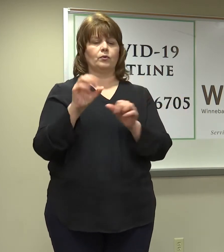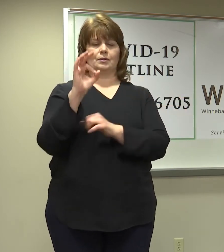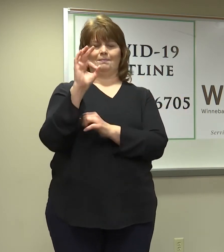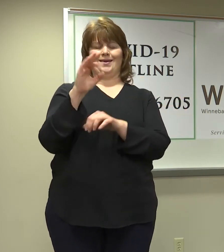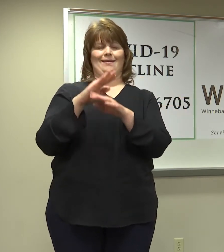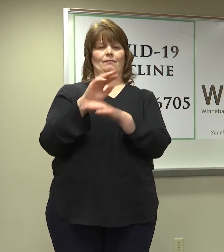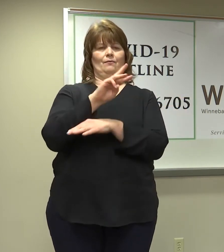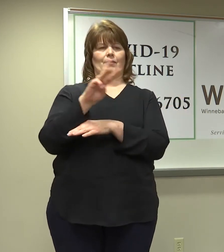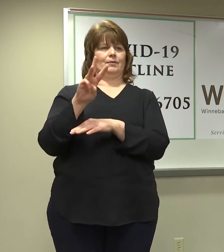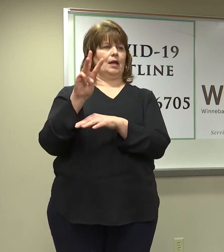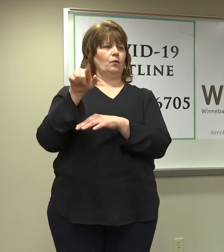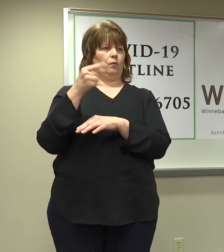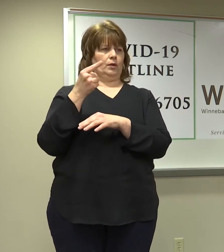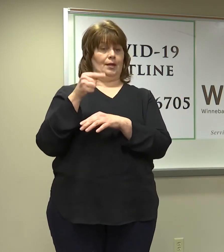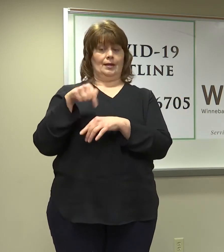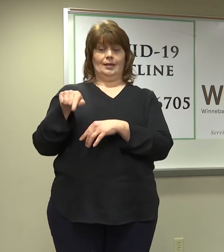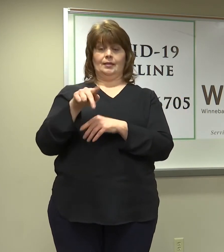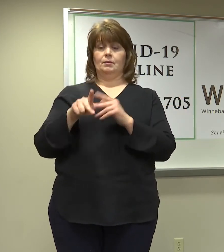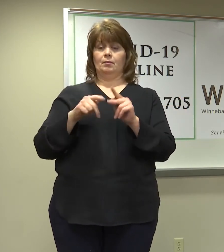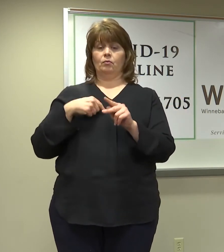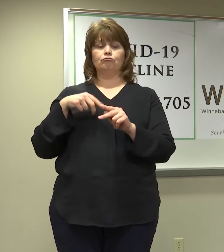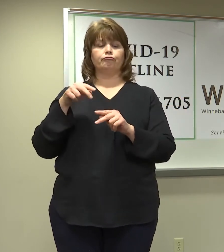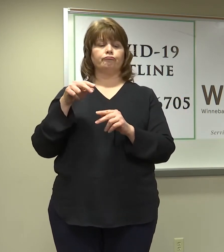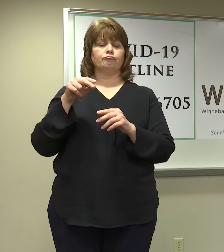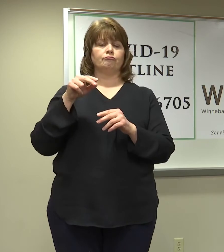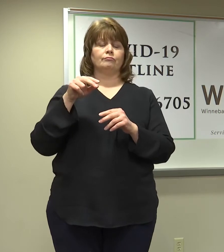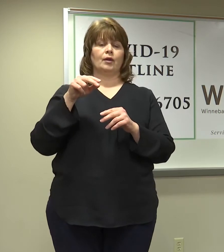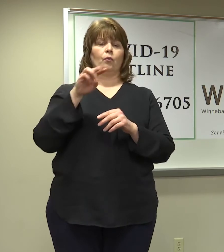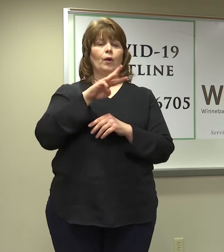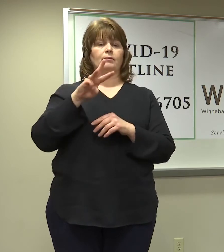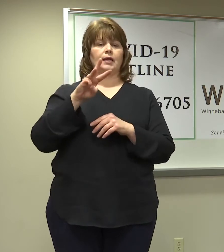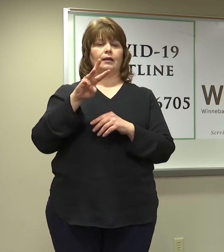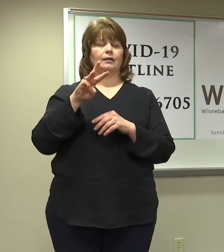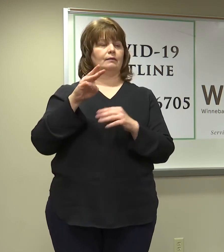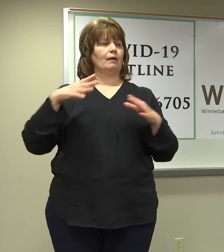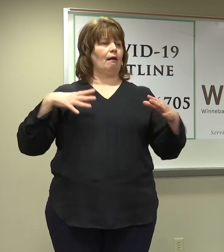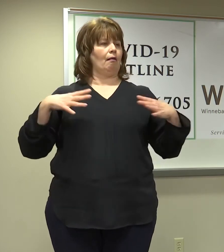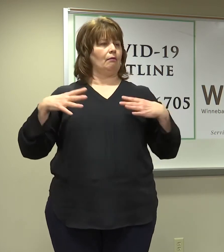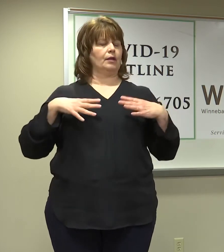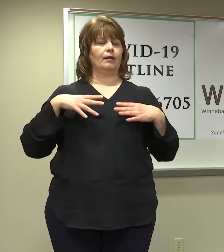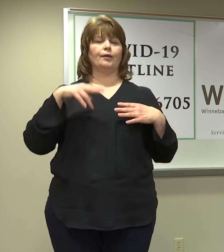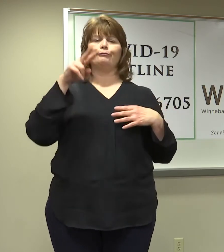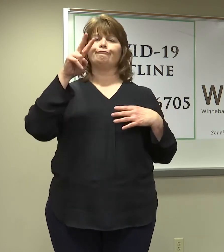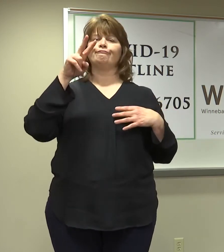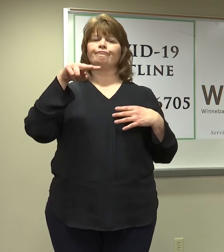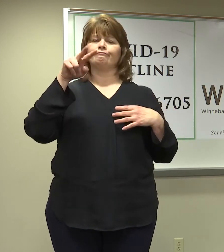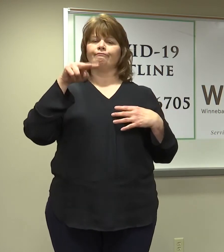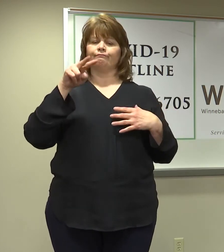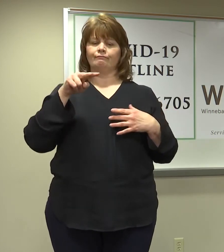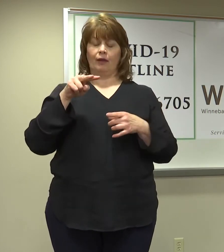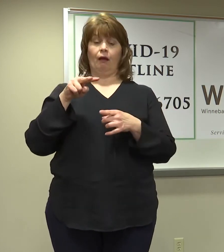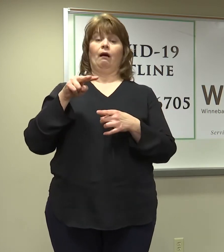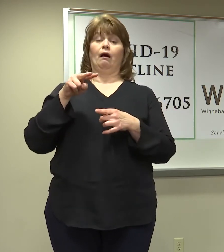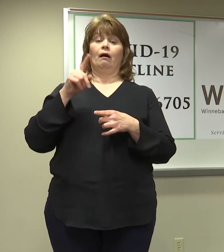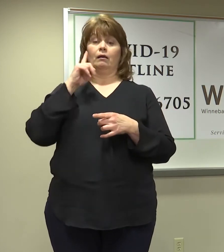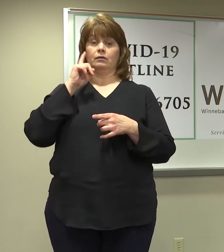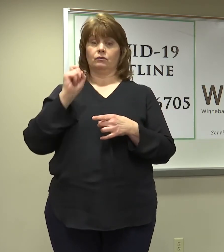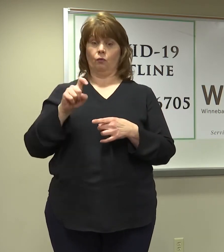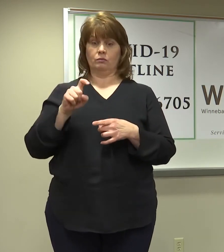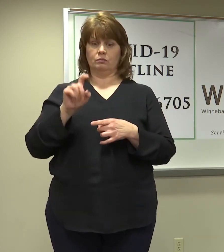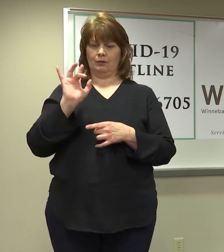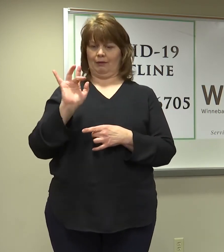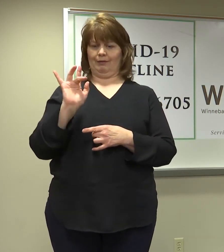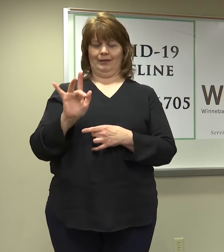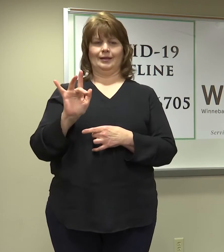our website. So, these were people cruising the website on the weekend over the holidays who happened to link on the button. We did not send